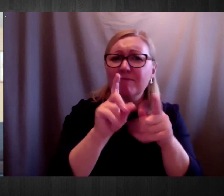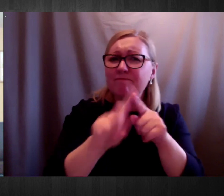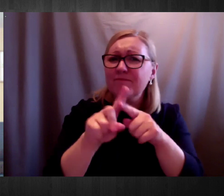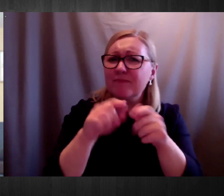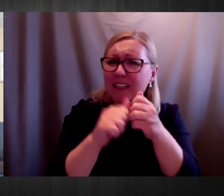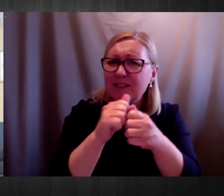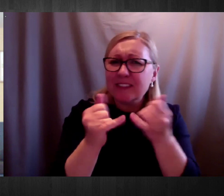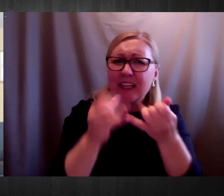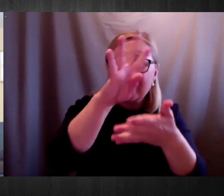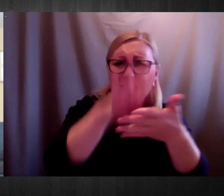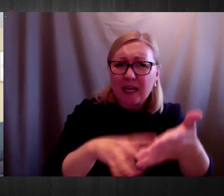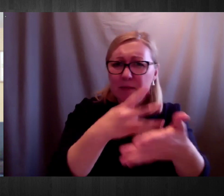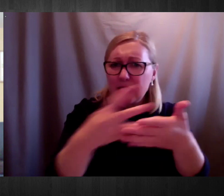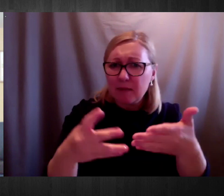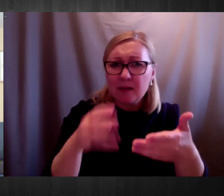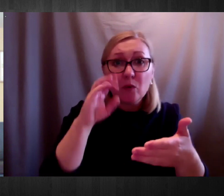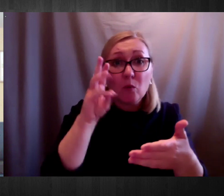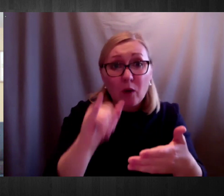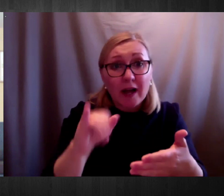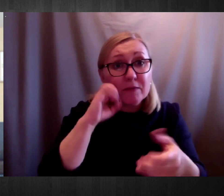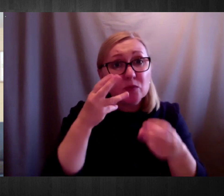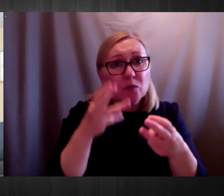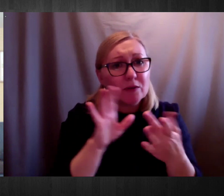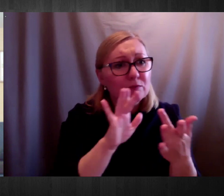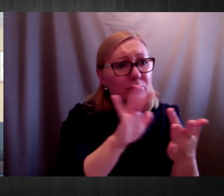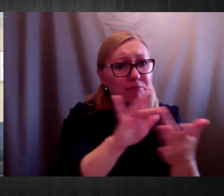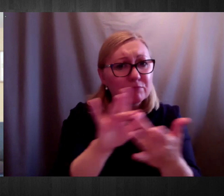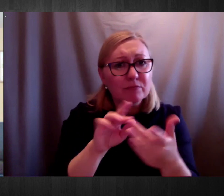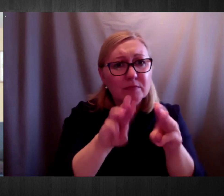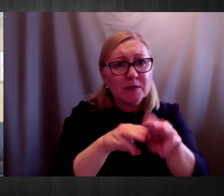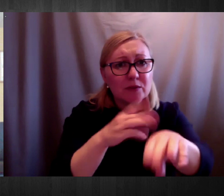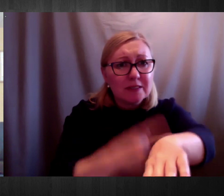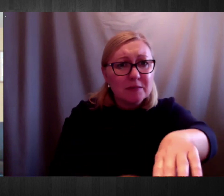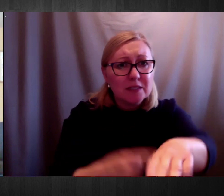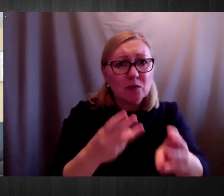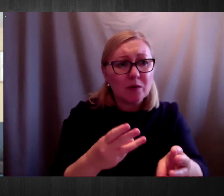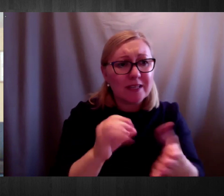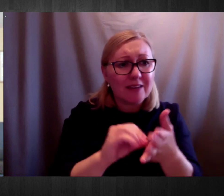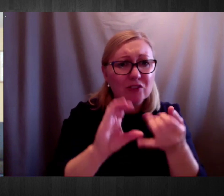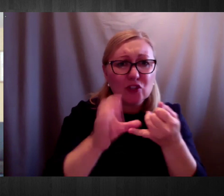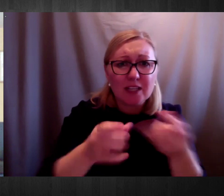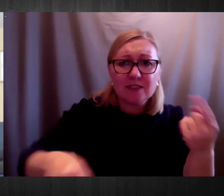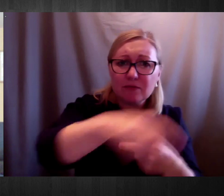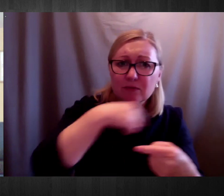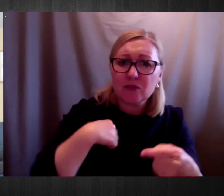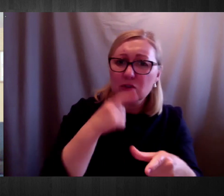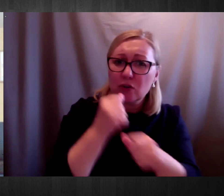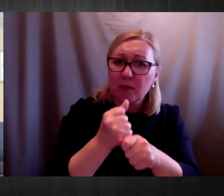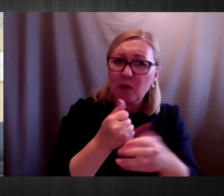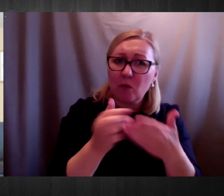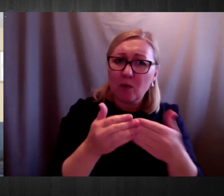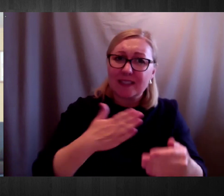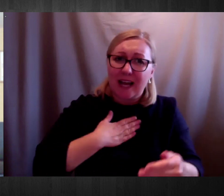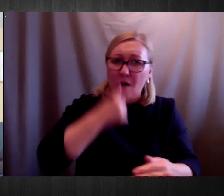advice to just talk about the experience of isolation